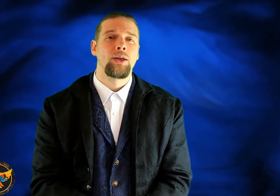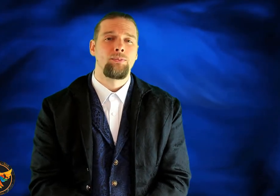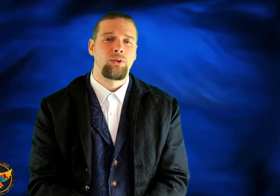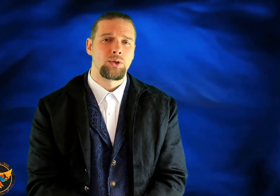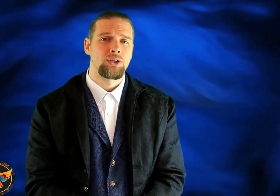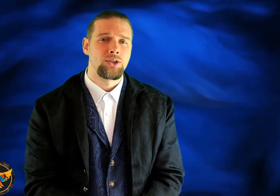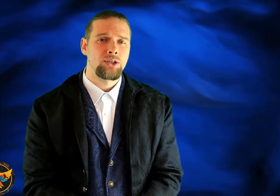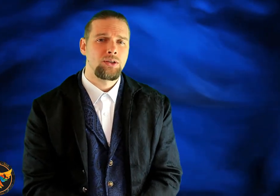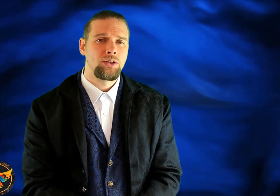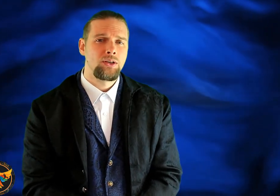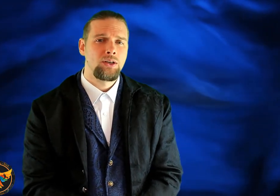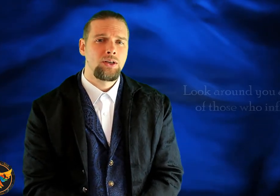influences.